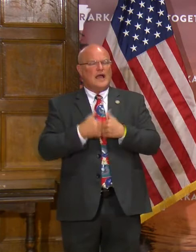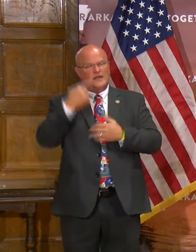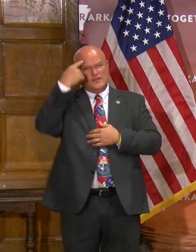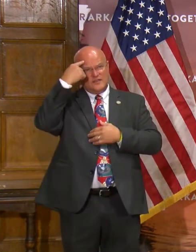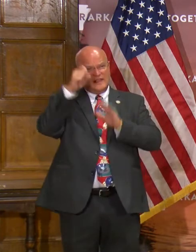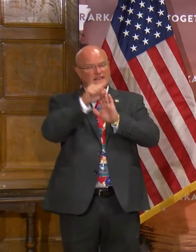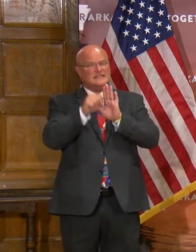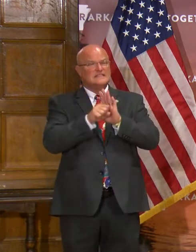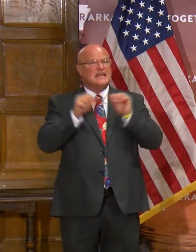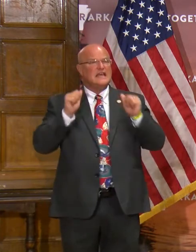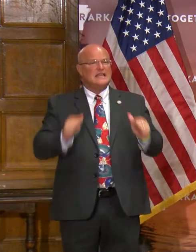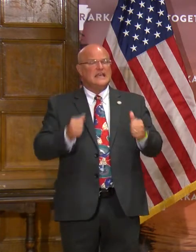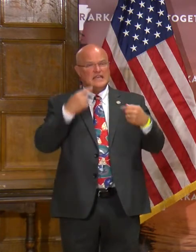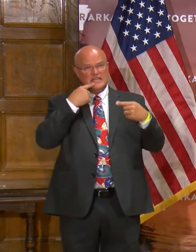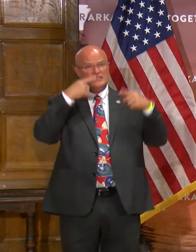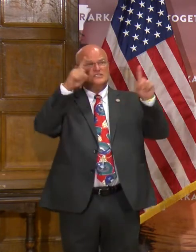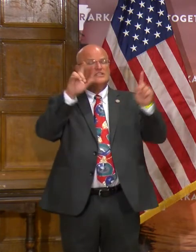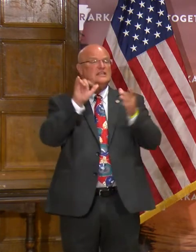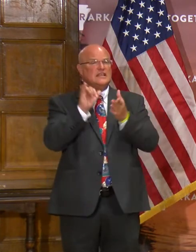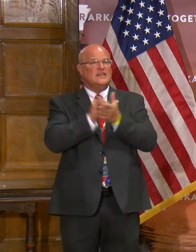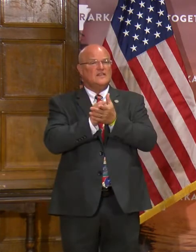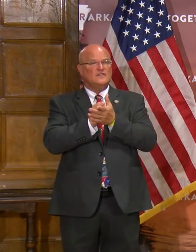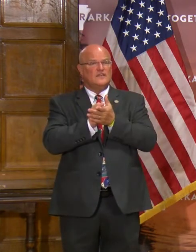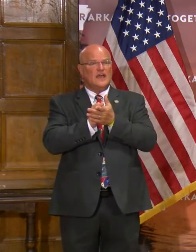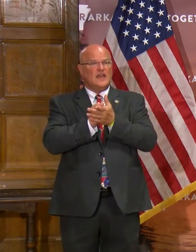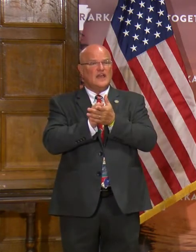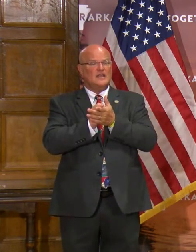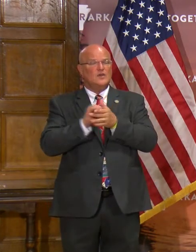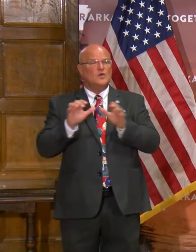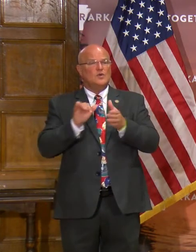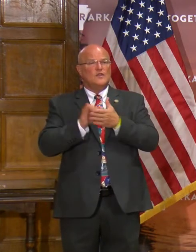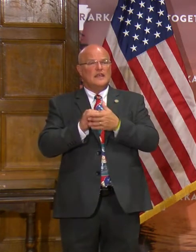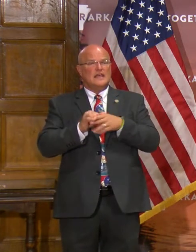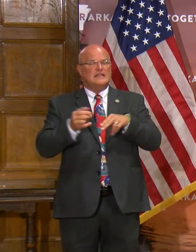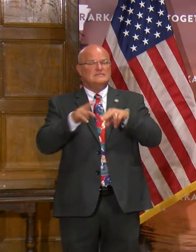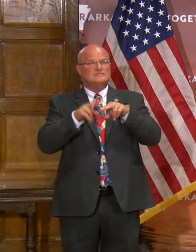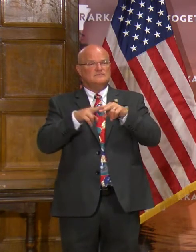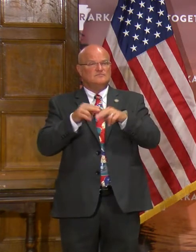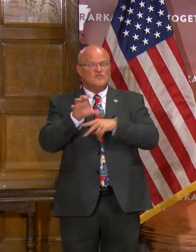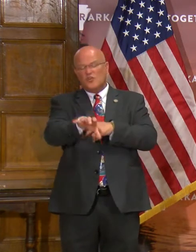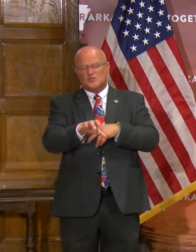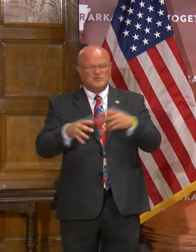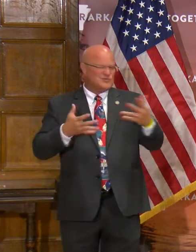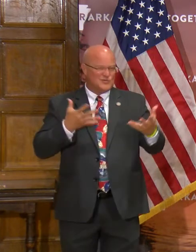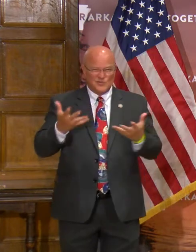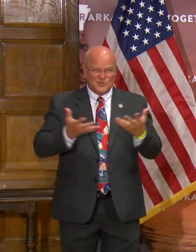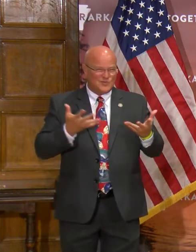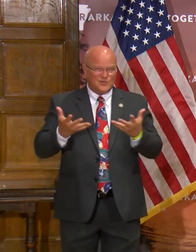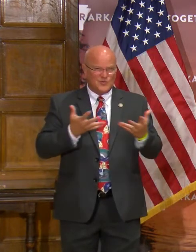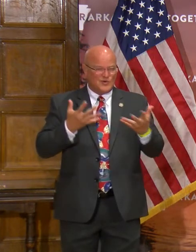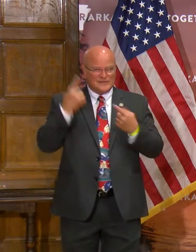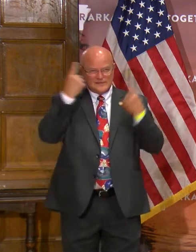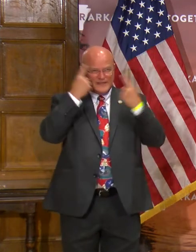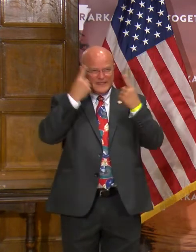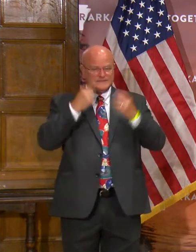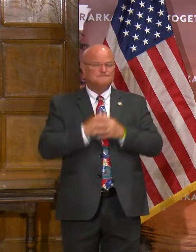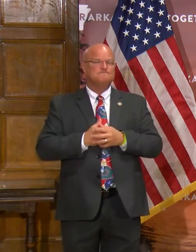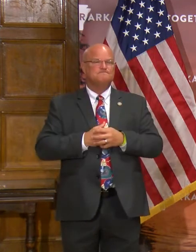you think the state can achieve that? Do you do that in terms of increased enforcement? What exactly are you looking at?